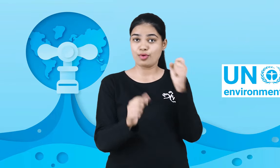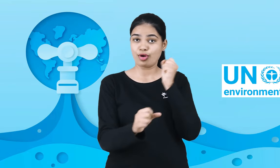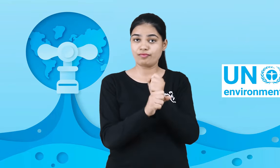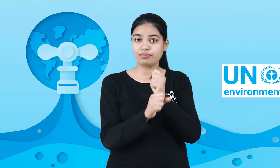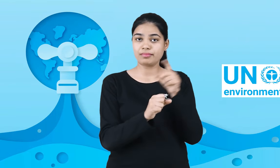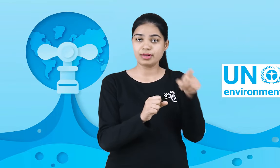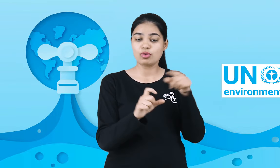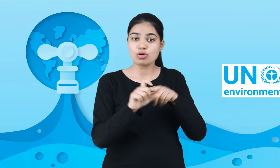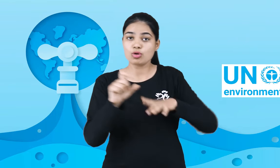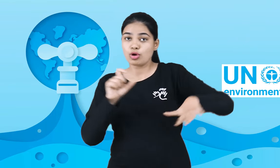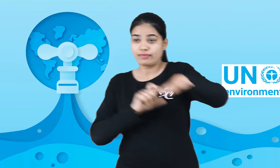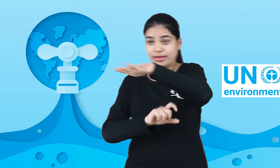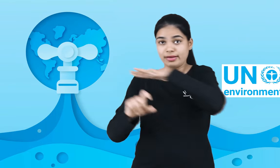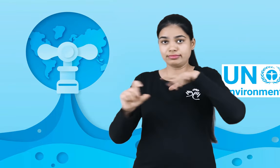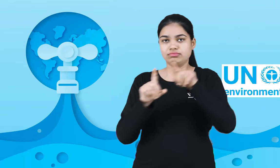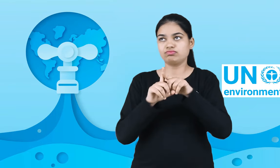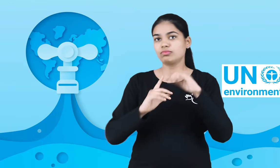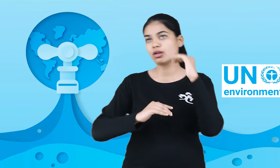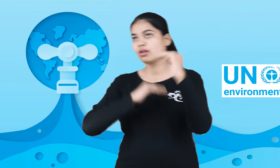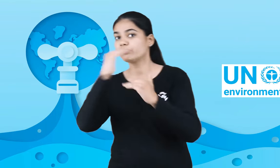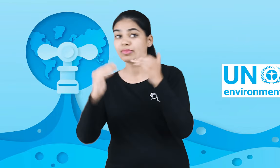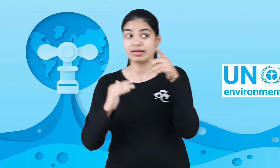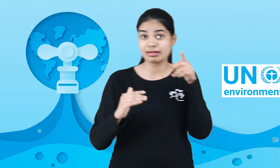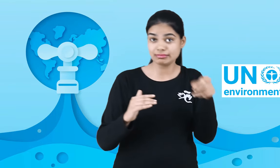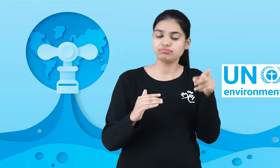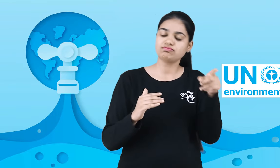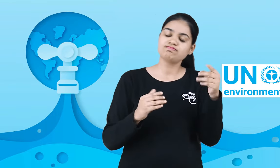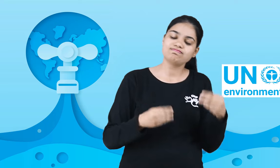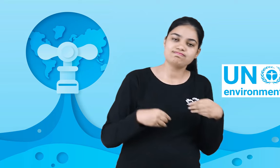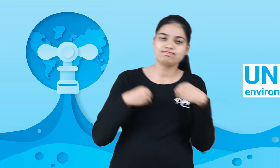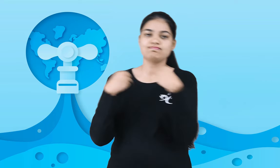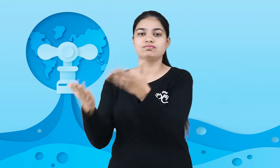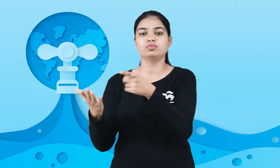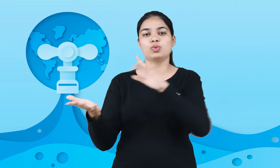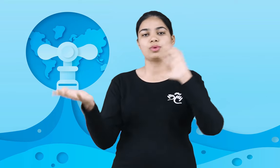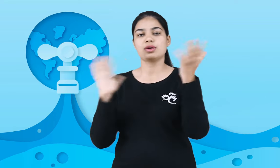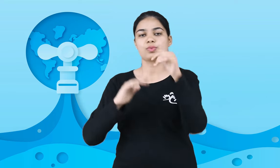on Environment and Development. Why do you think they declared World Water Day?